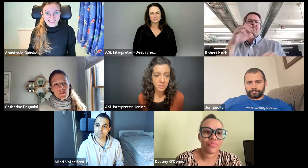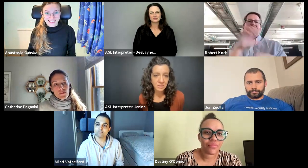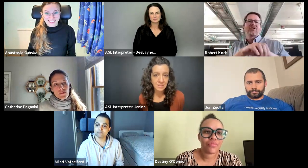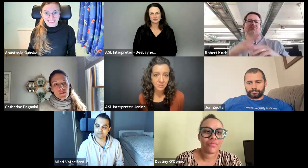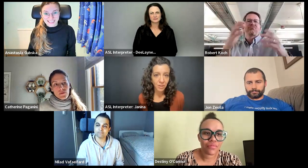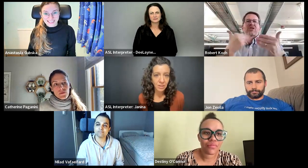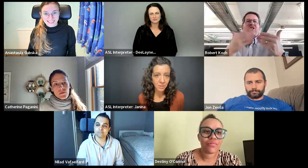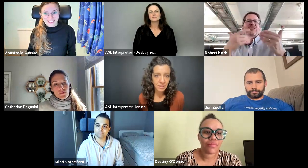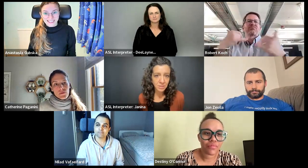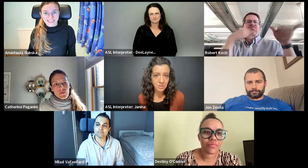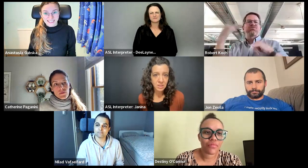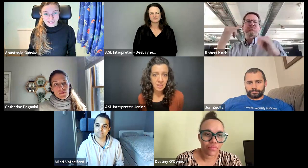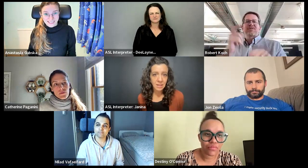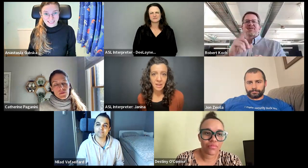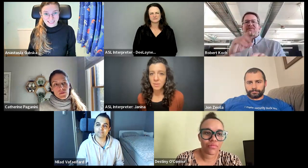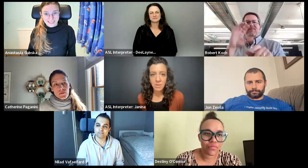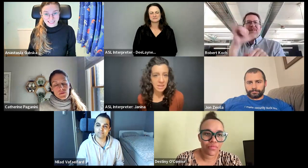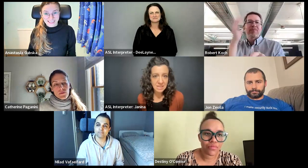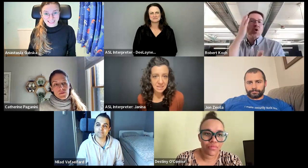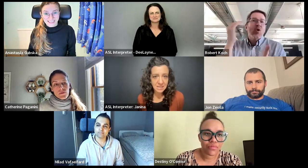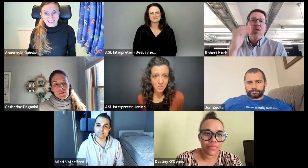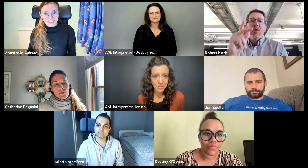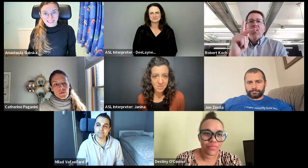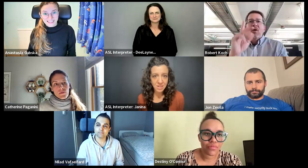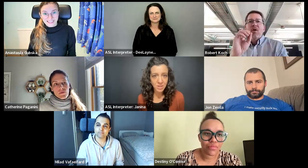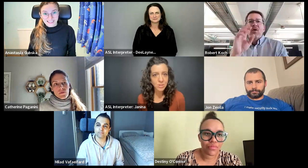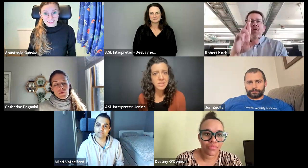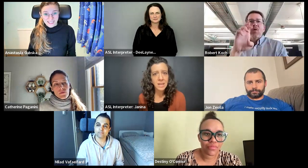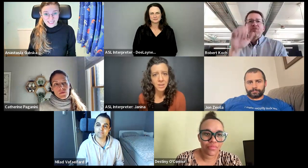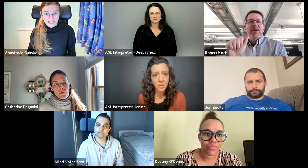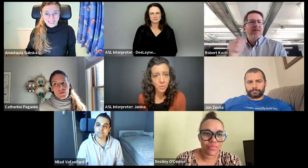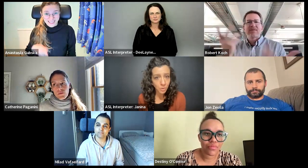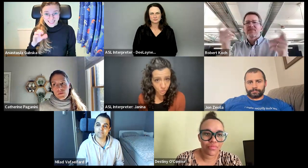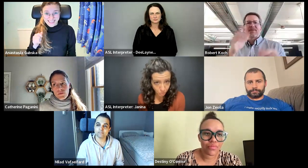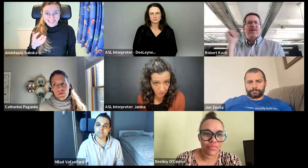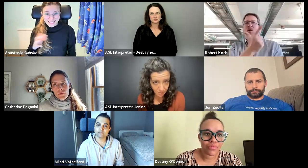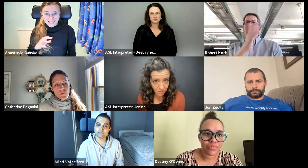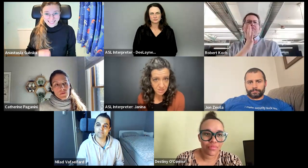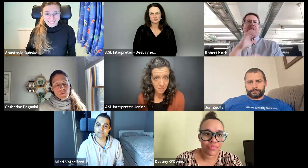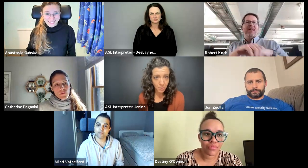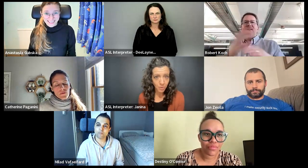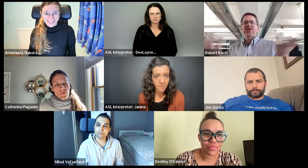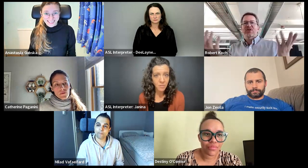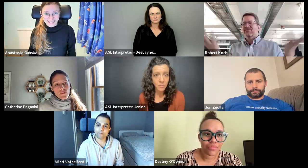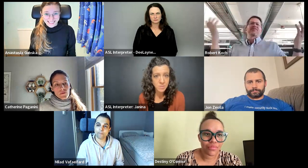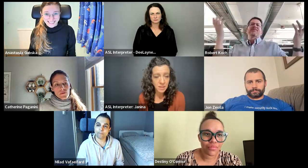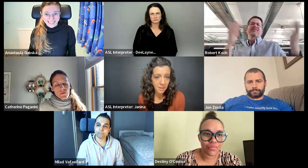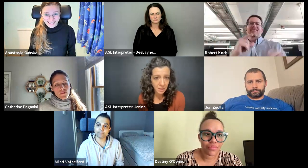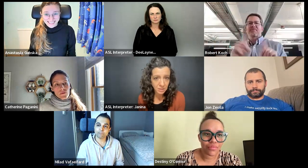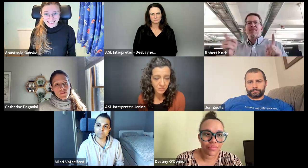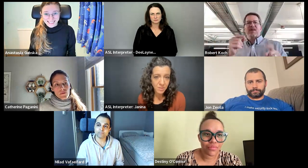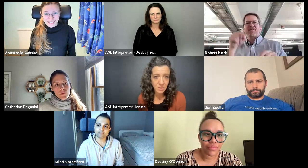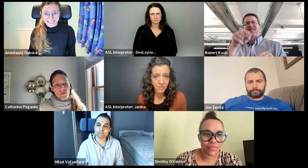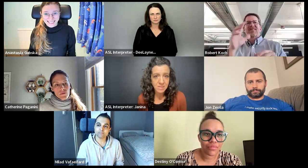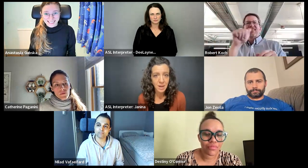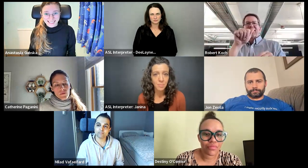using English as a default language. It'll be really easy to understand each other. Just like, you know, Korea, for example, everyone will speak